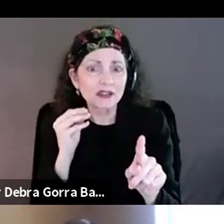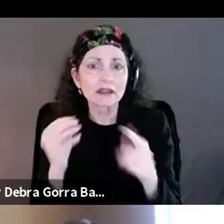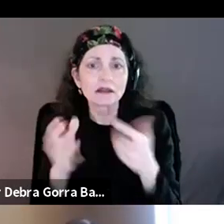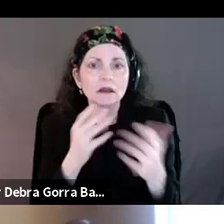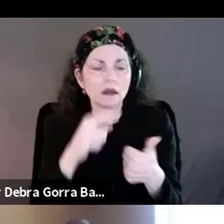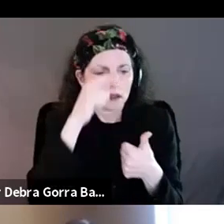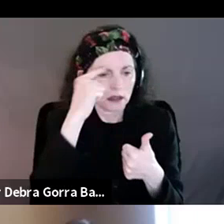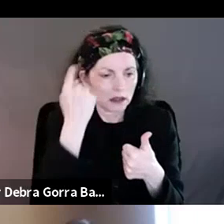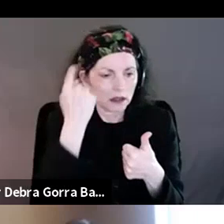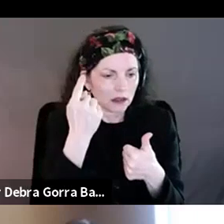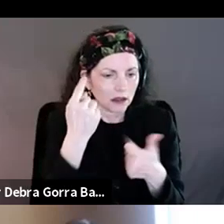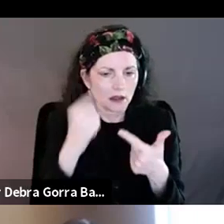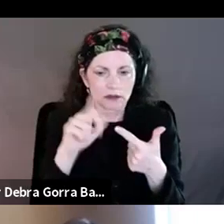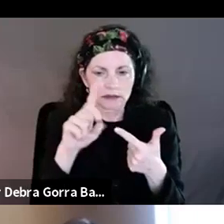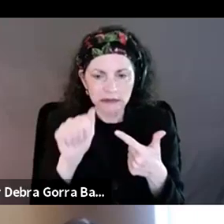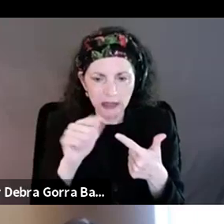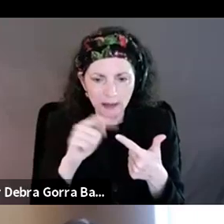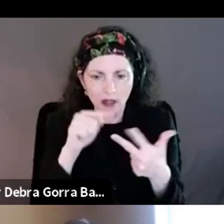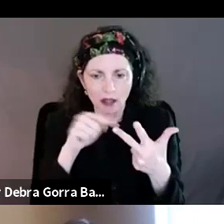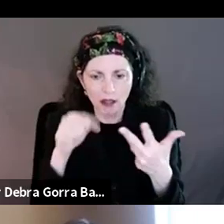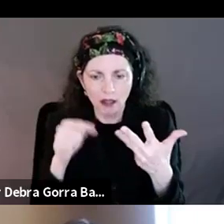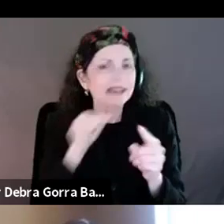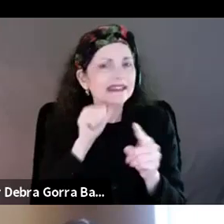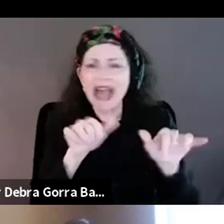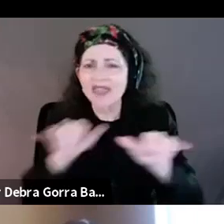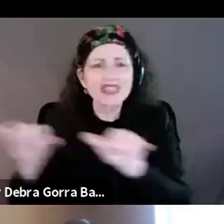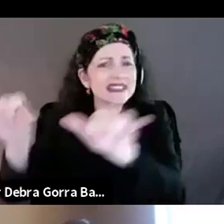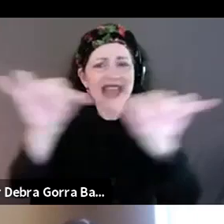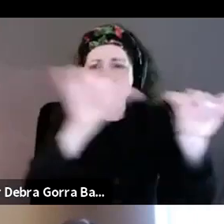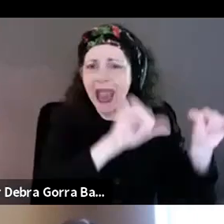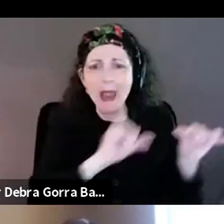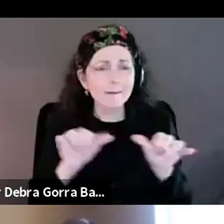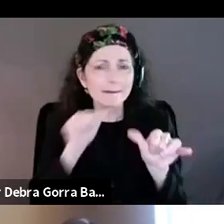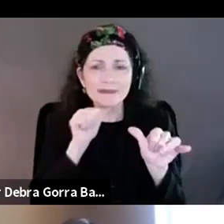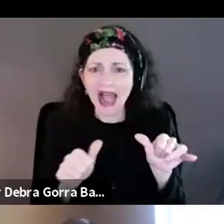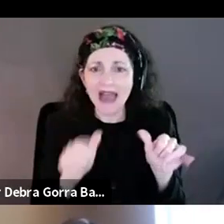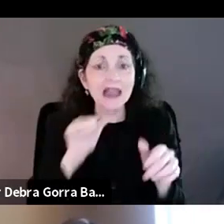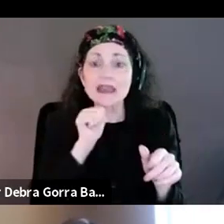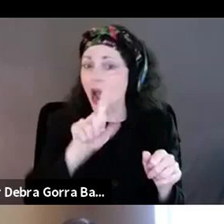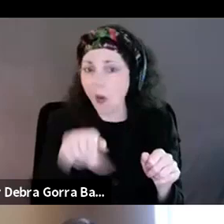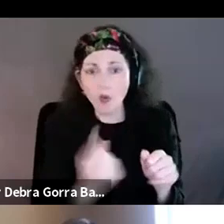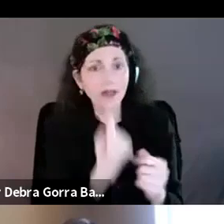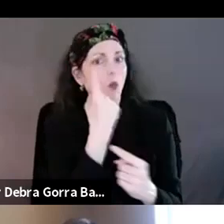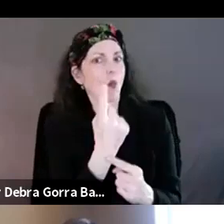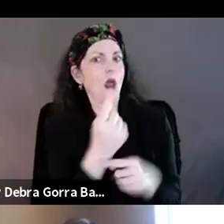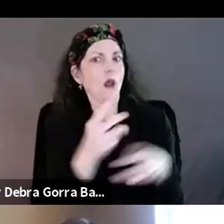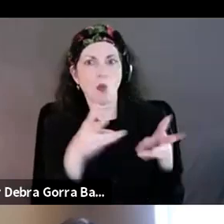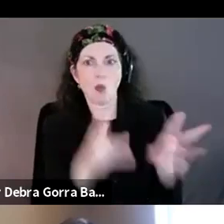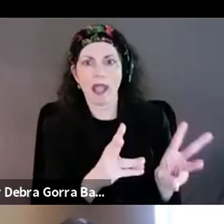whatever, are not the same. There's not a cookie cutter way to do this. And that's why the more people you have